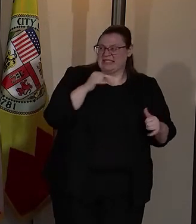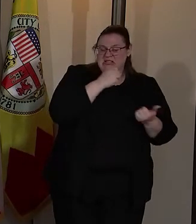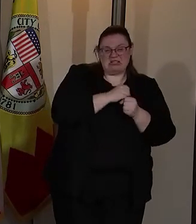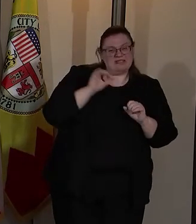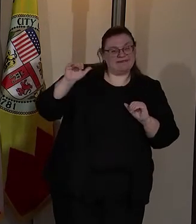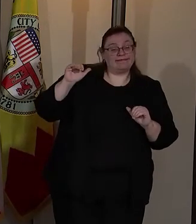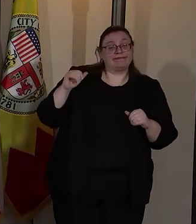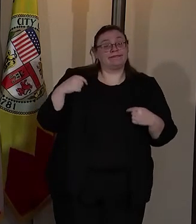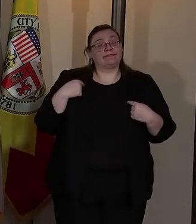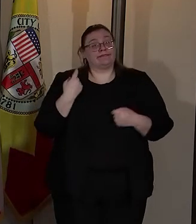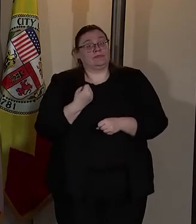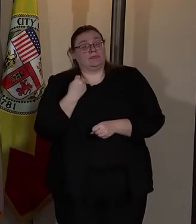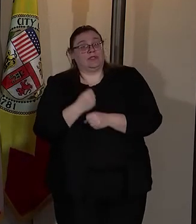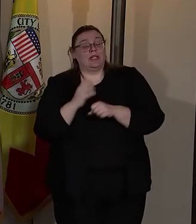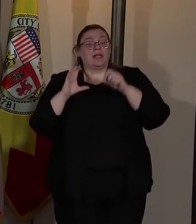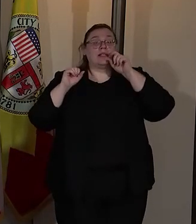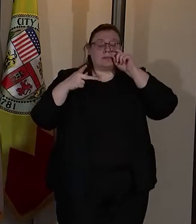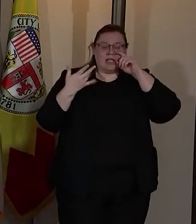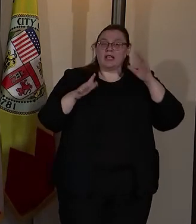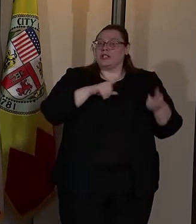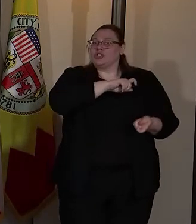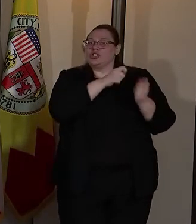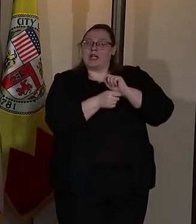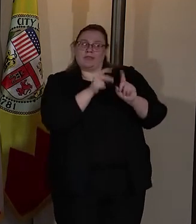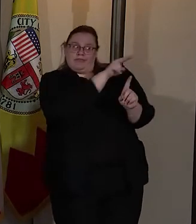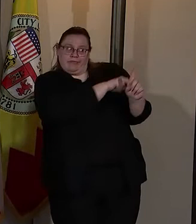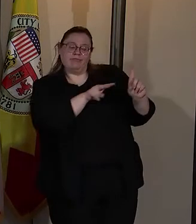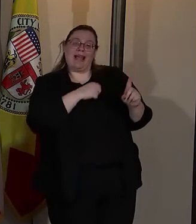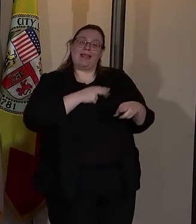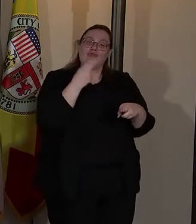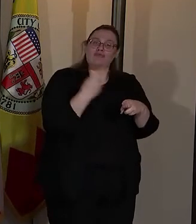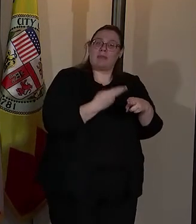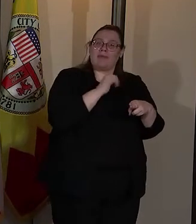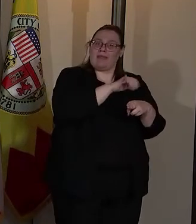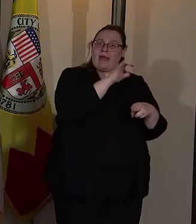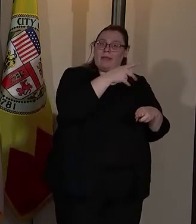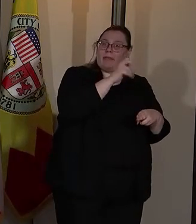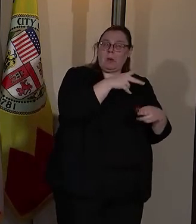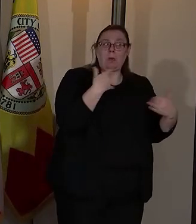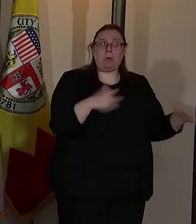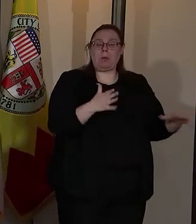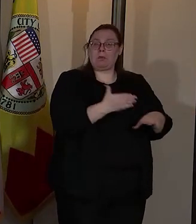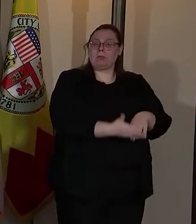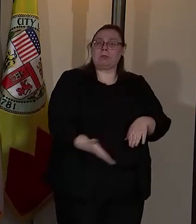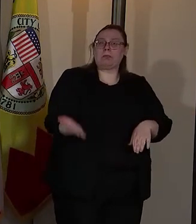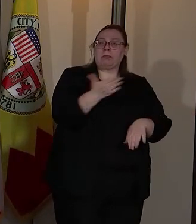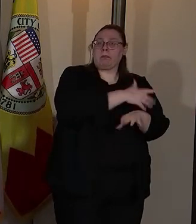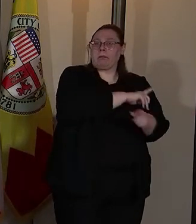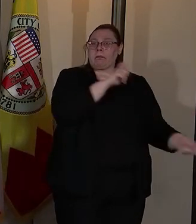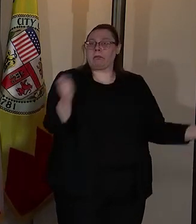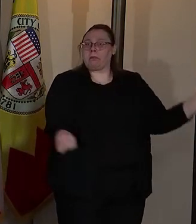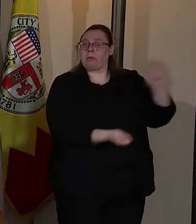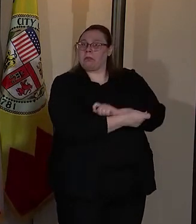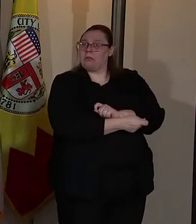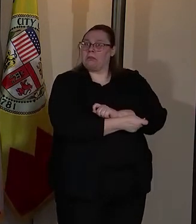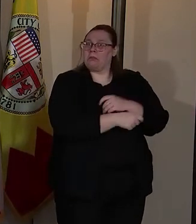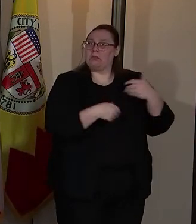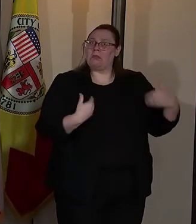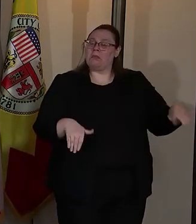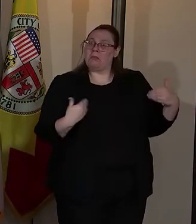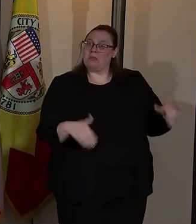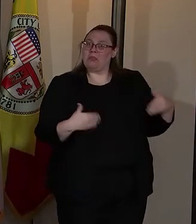past year, the CSP has changed the perception and reputation of this beloved park dramatically, breathing new life into it.